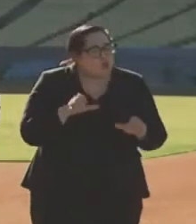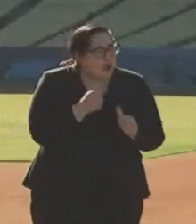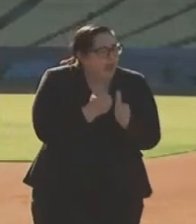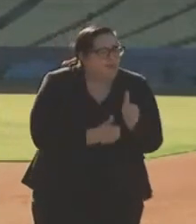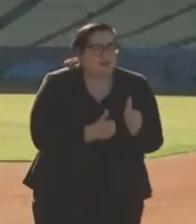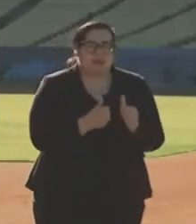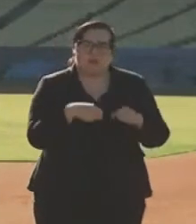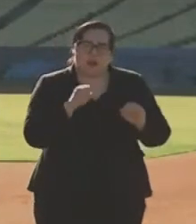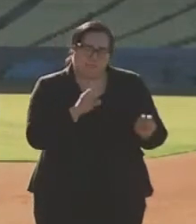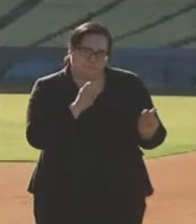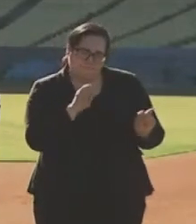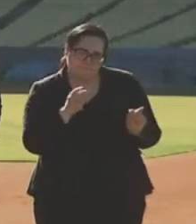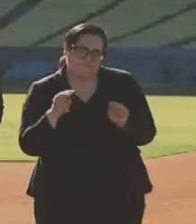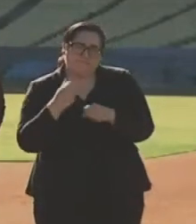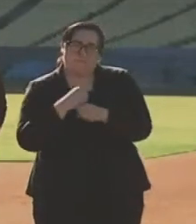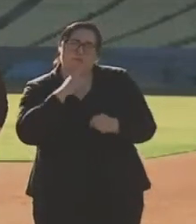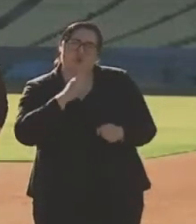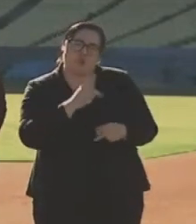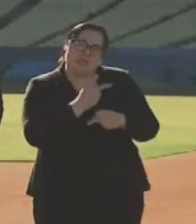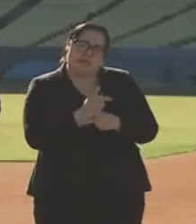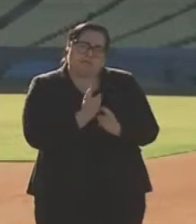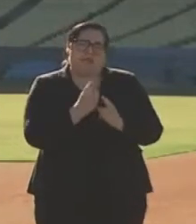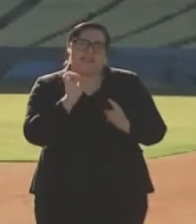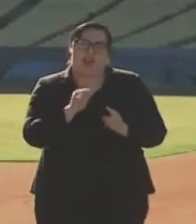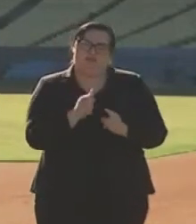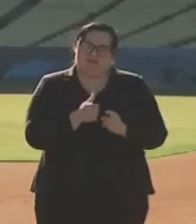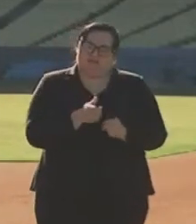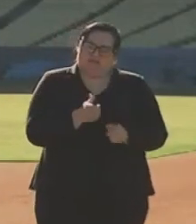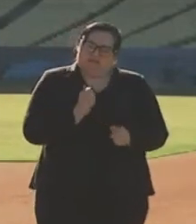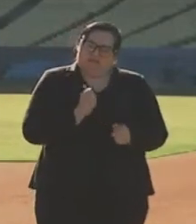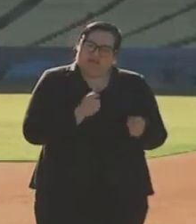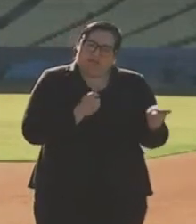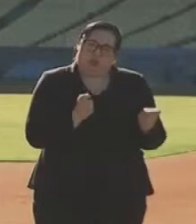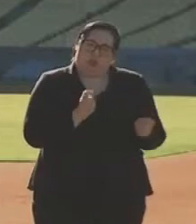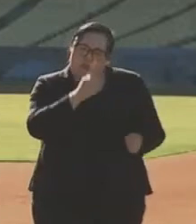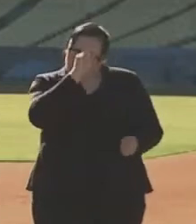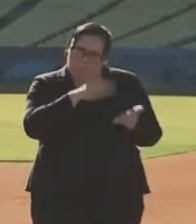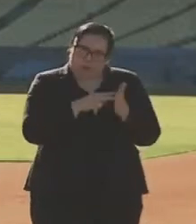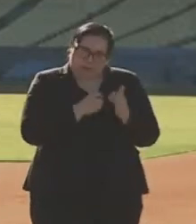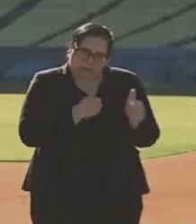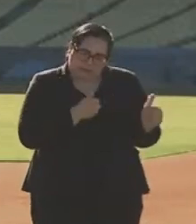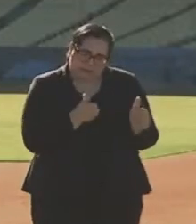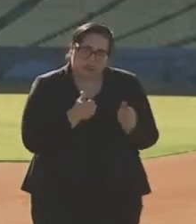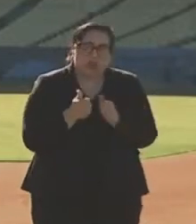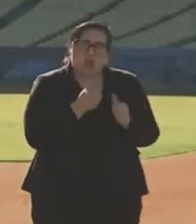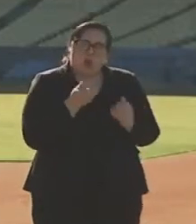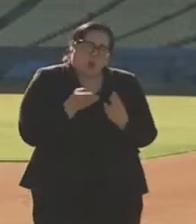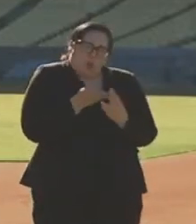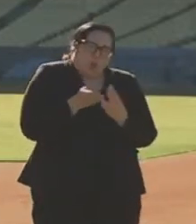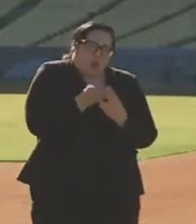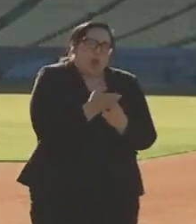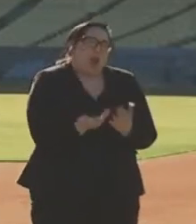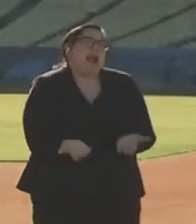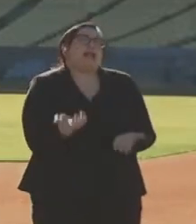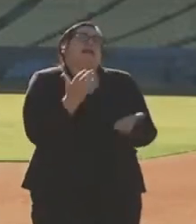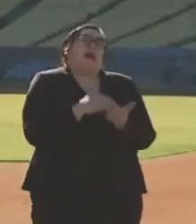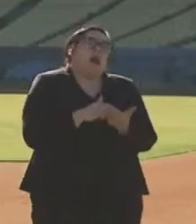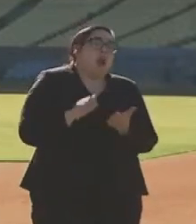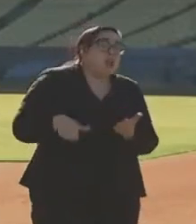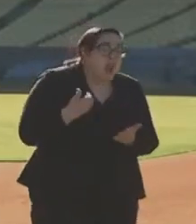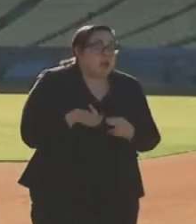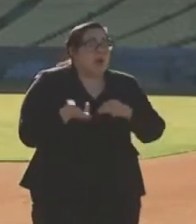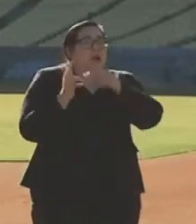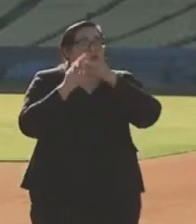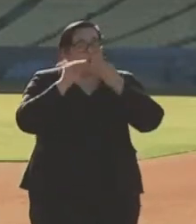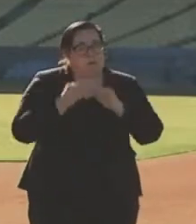everything in our power to maintain that discipline, that purposefulness to work our way through yet another surge.